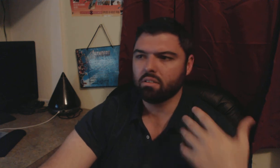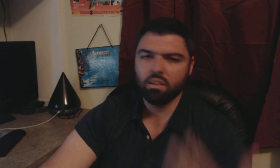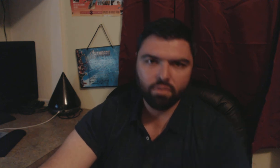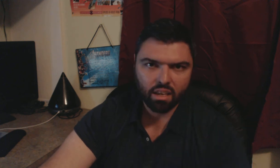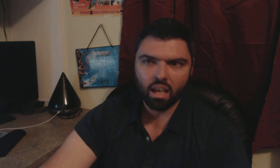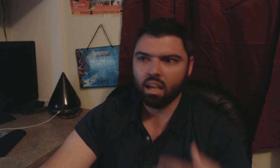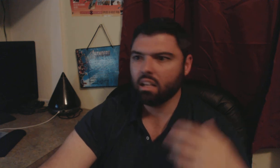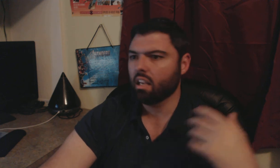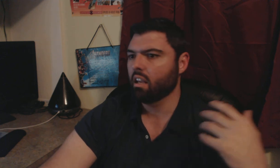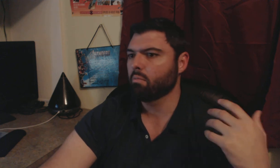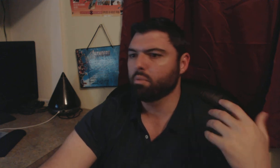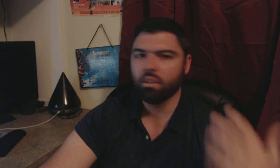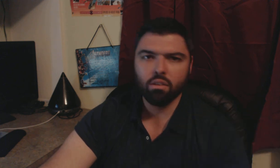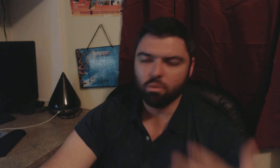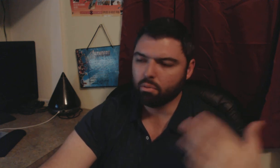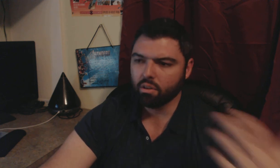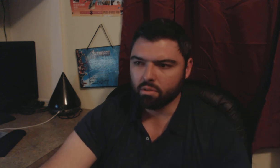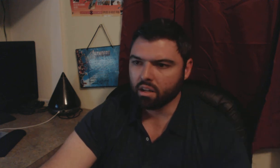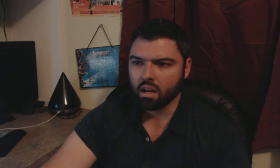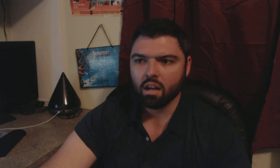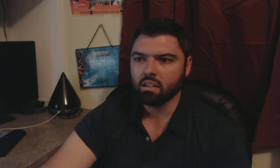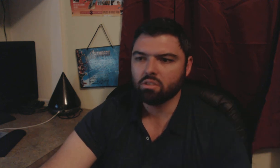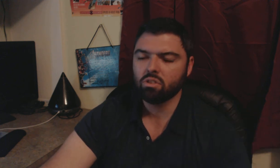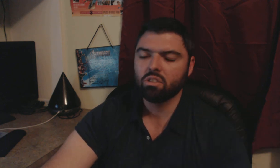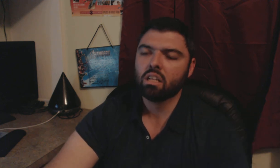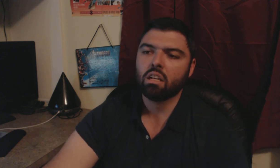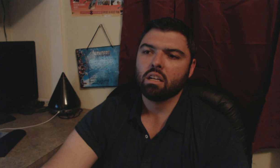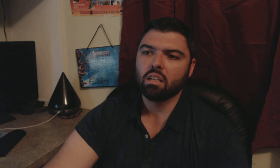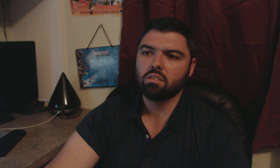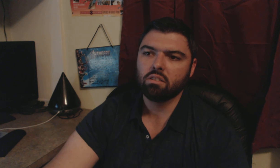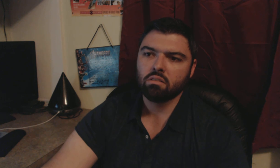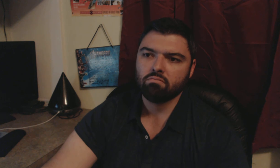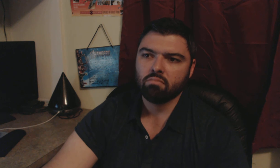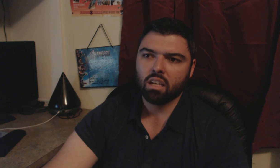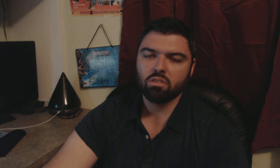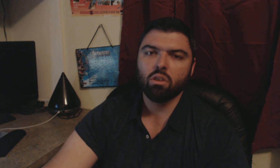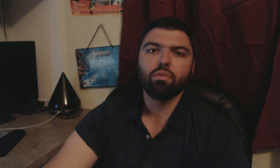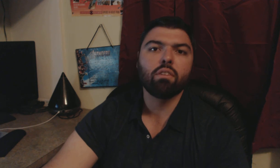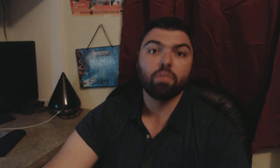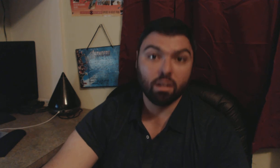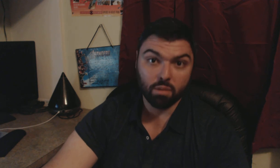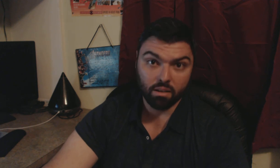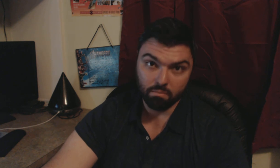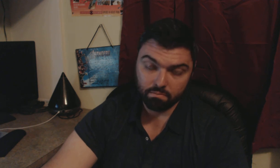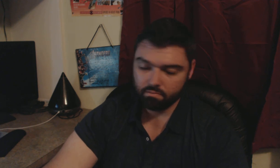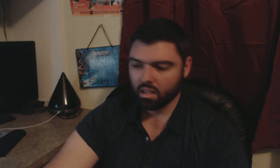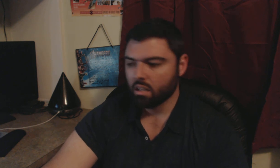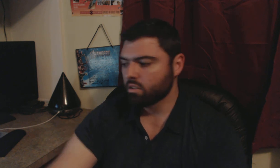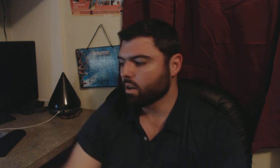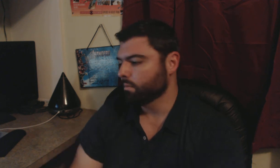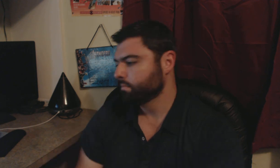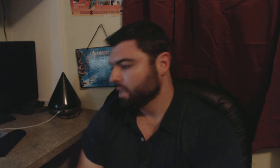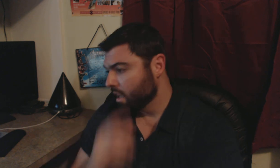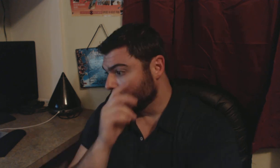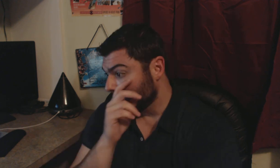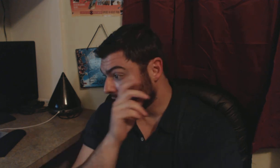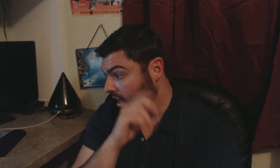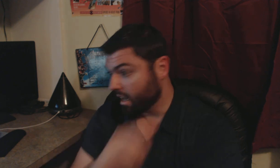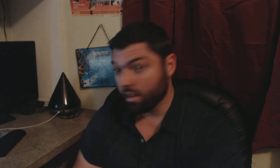pontificate and blue that you're blithering on it's just it's it's no fun for anybody so i